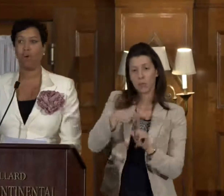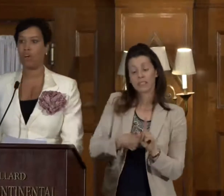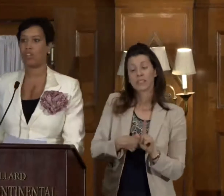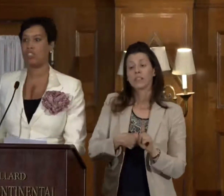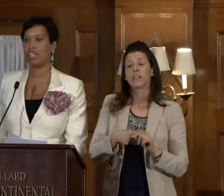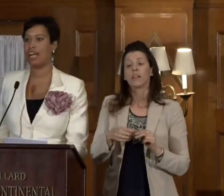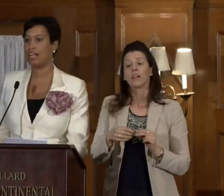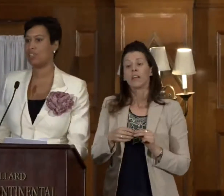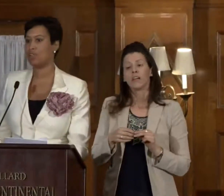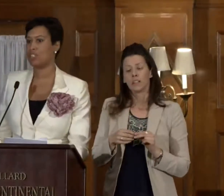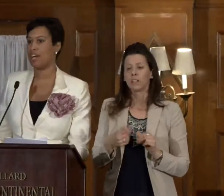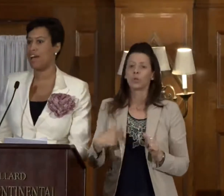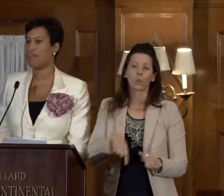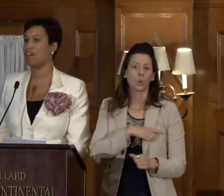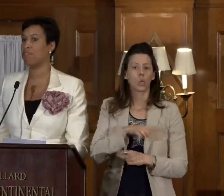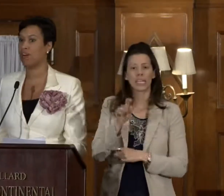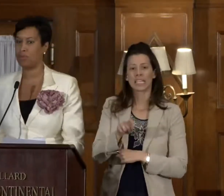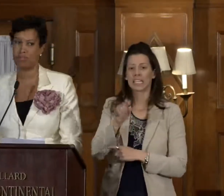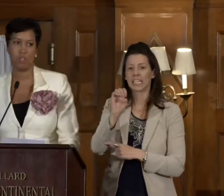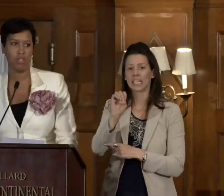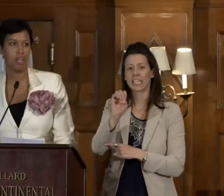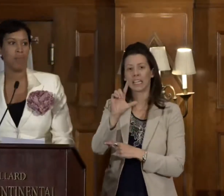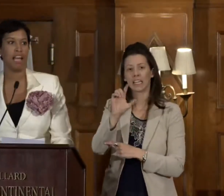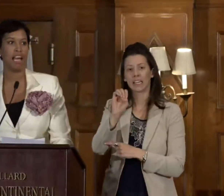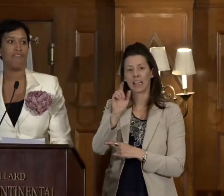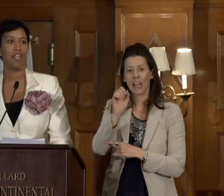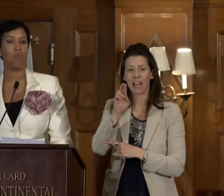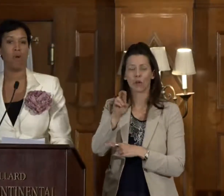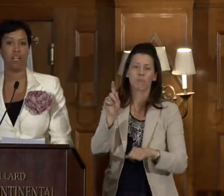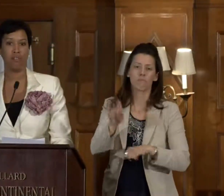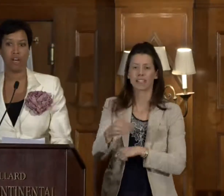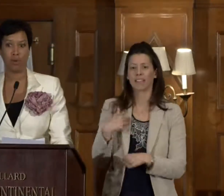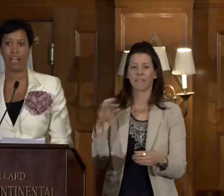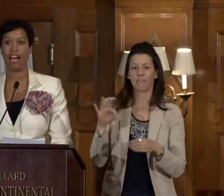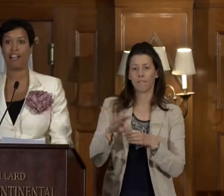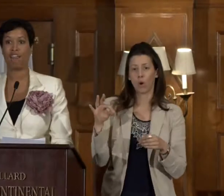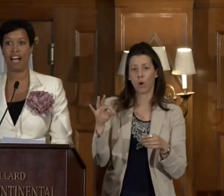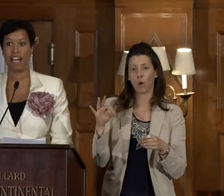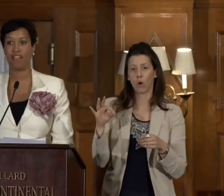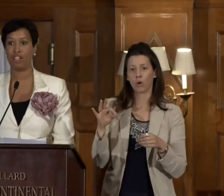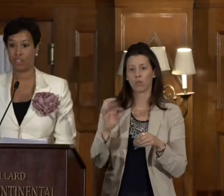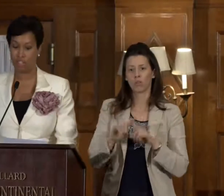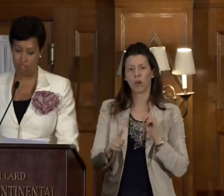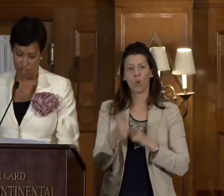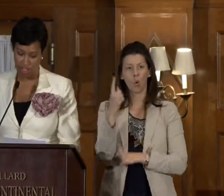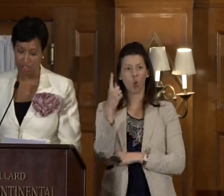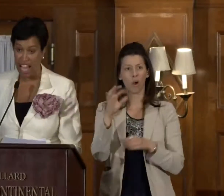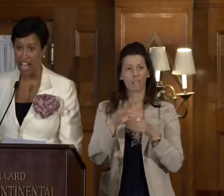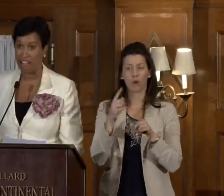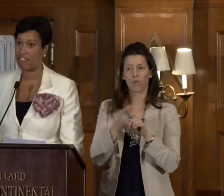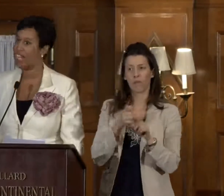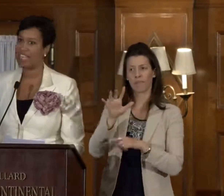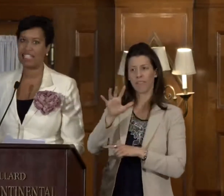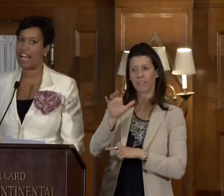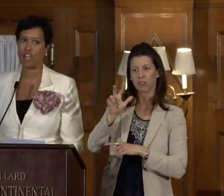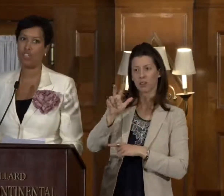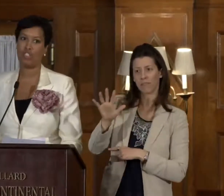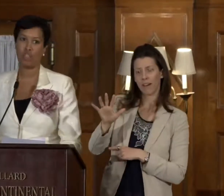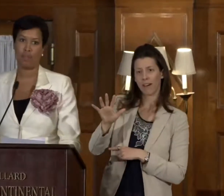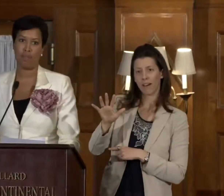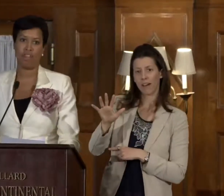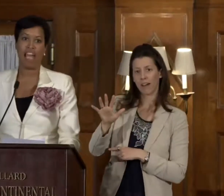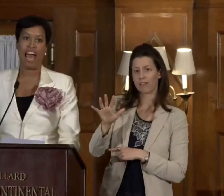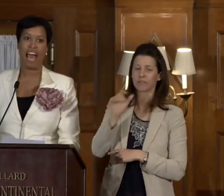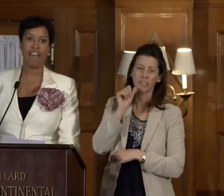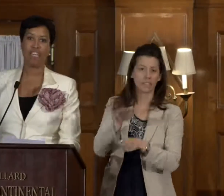we, of course, need Eleanor to have a vote. But having one vote out of 535 is not